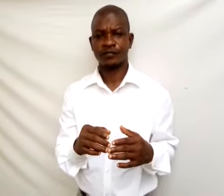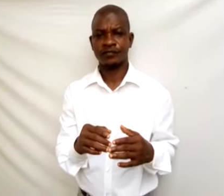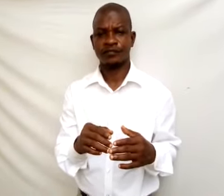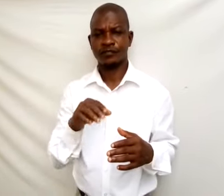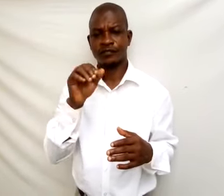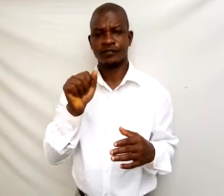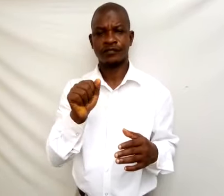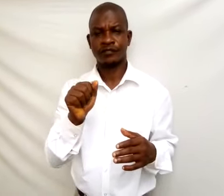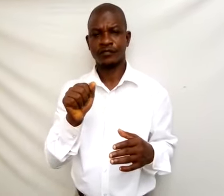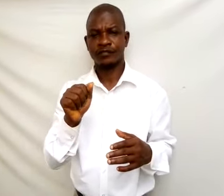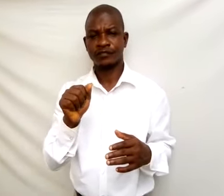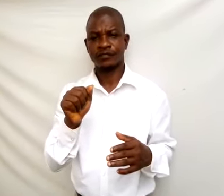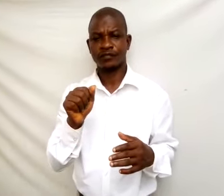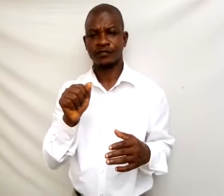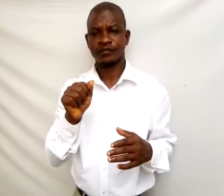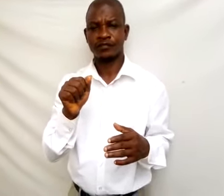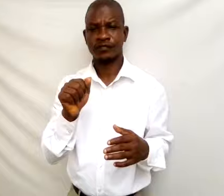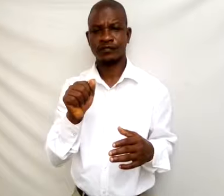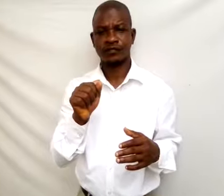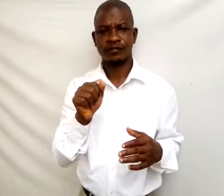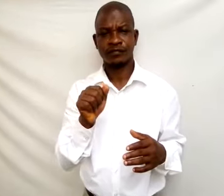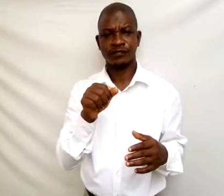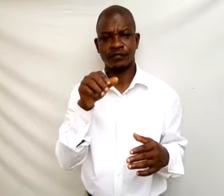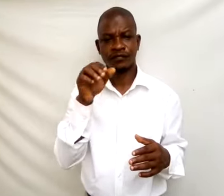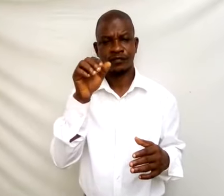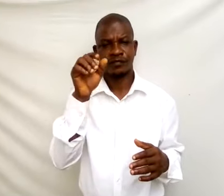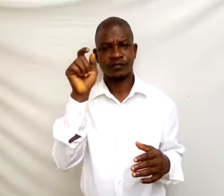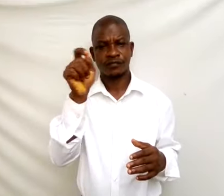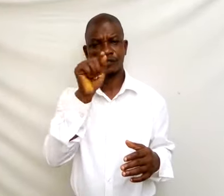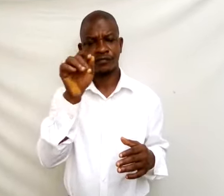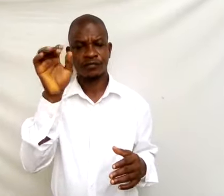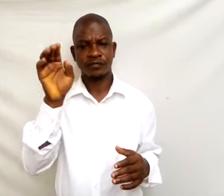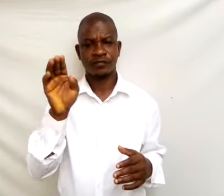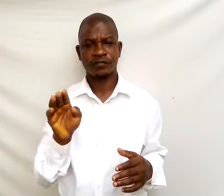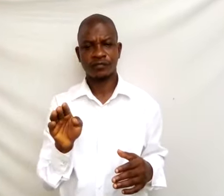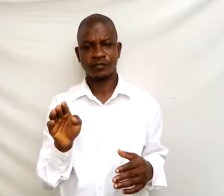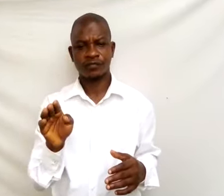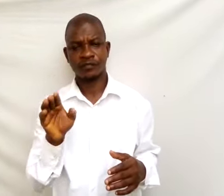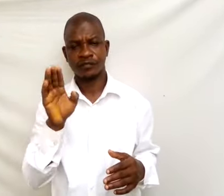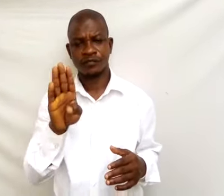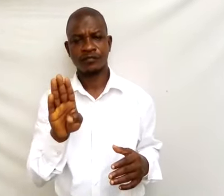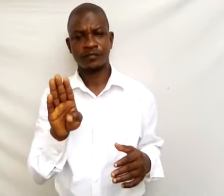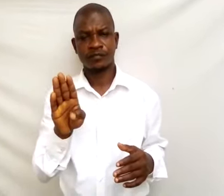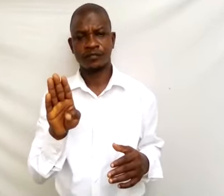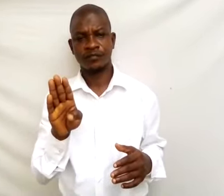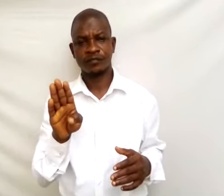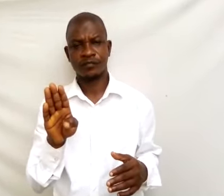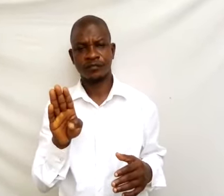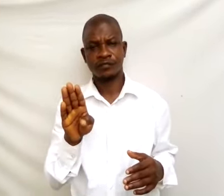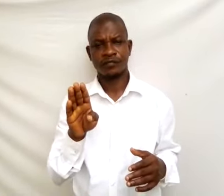A. There an B plus E